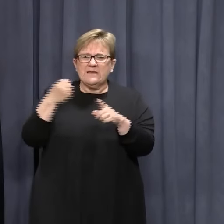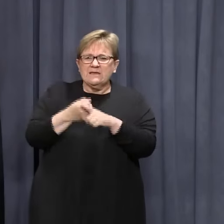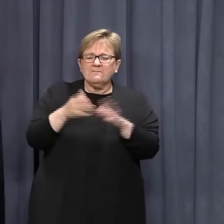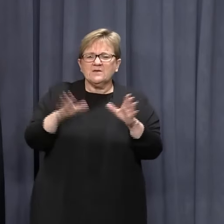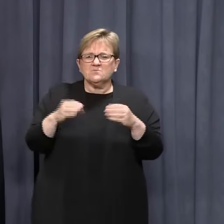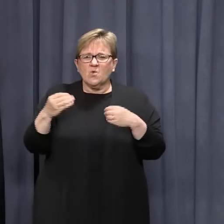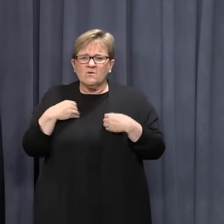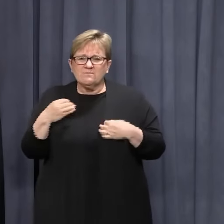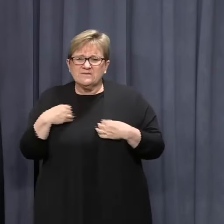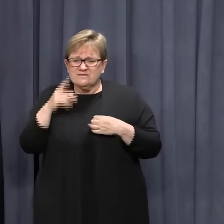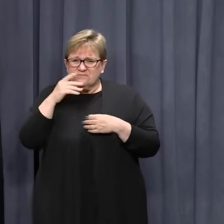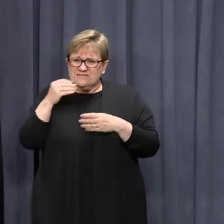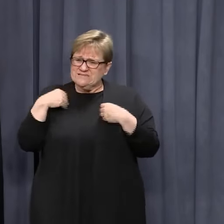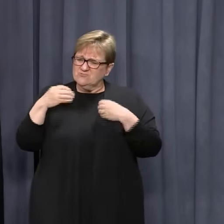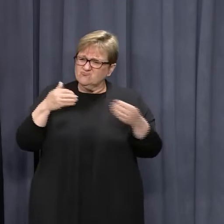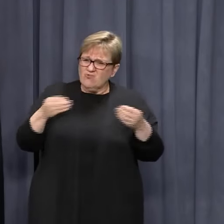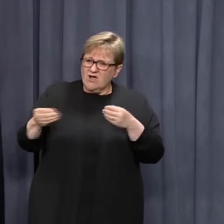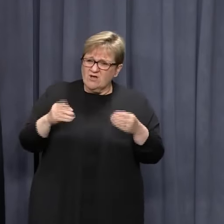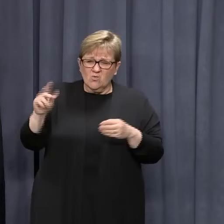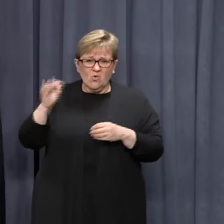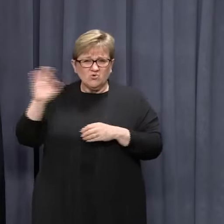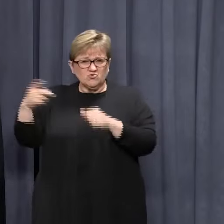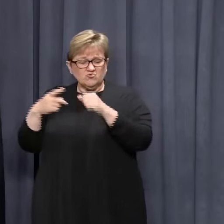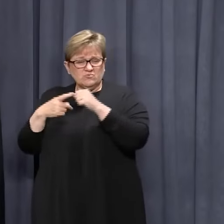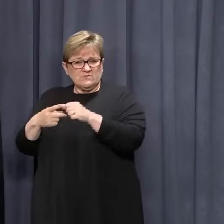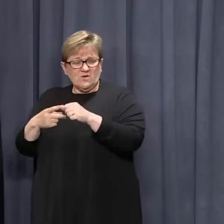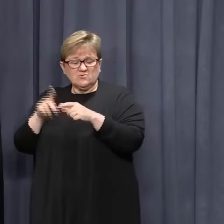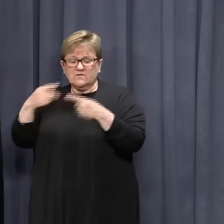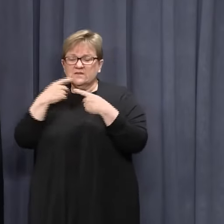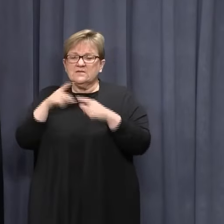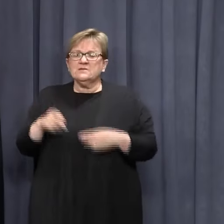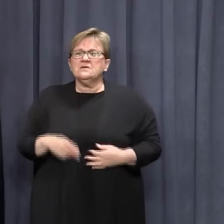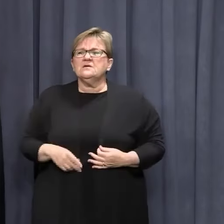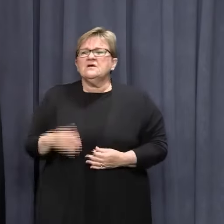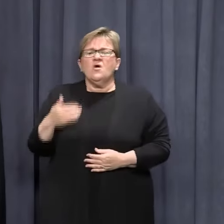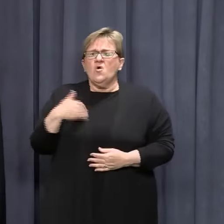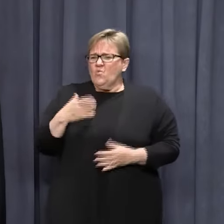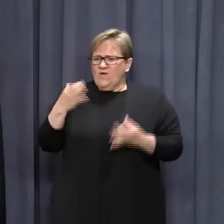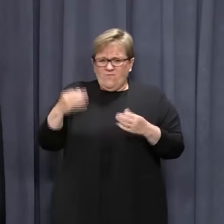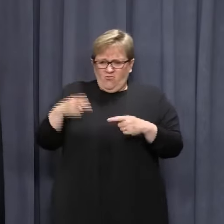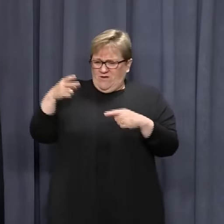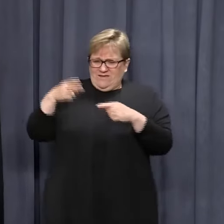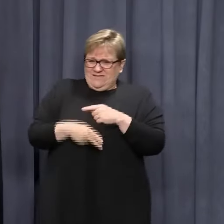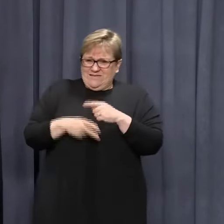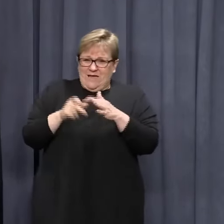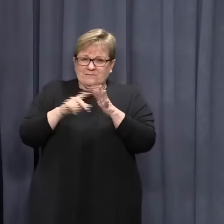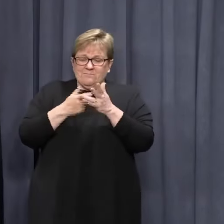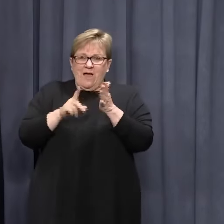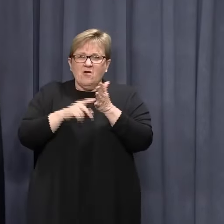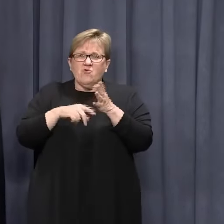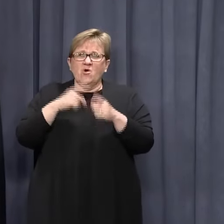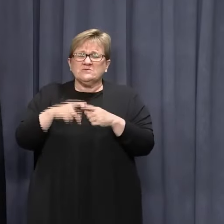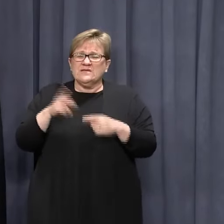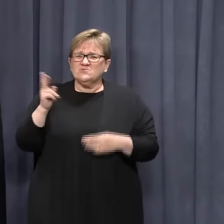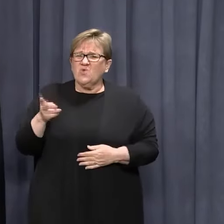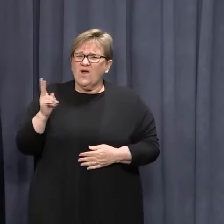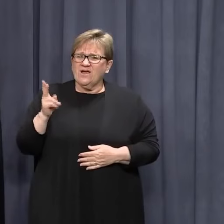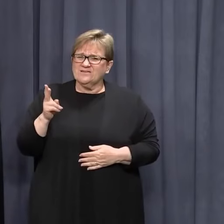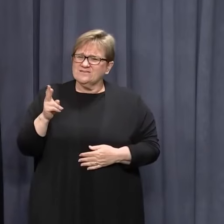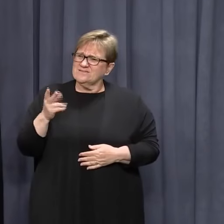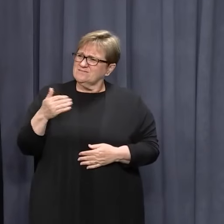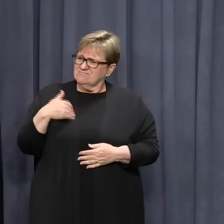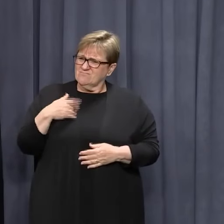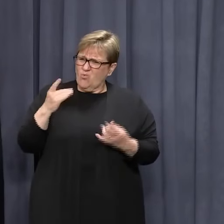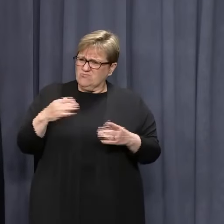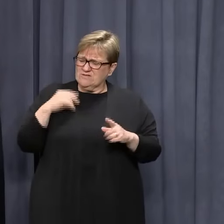small businesses struggling at the moment. What's your reaction to that announcement? Well, firstly, we've already cut payroll tax twice. So over the term of this government,